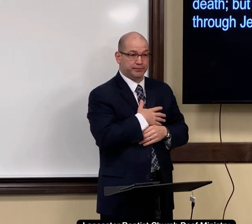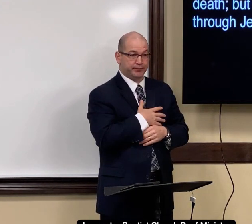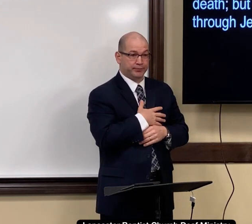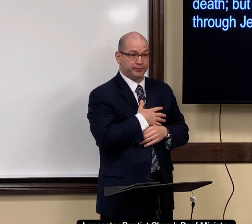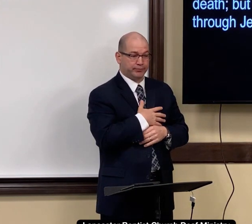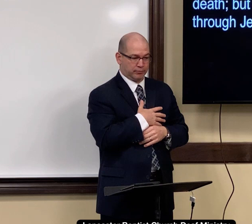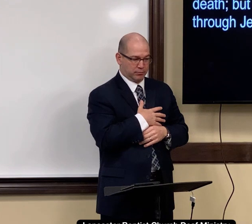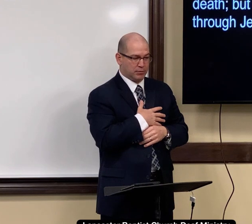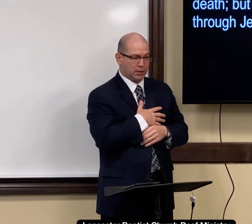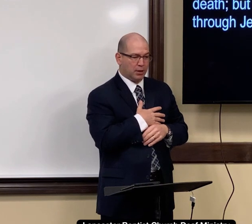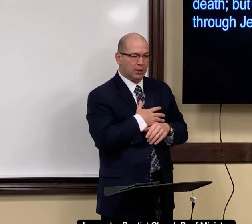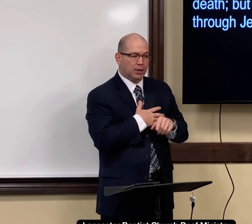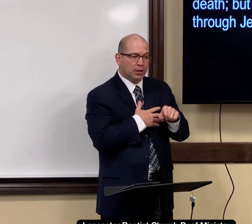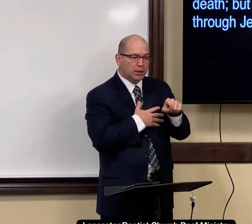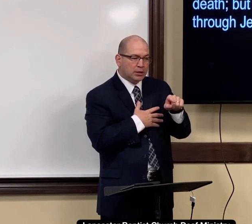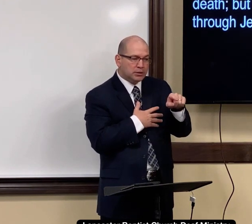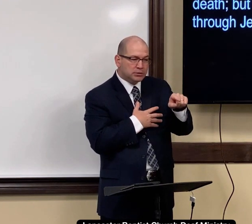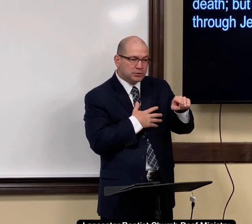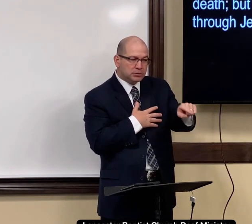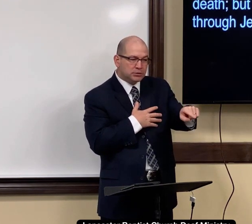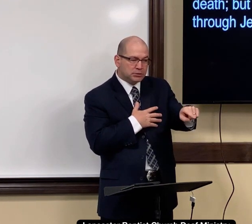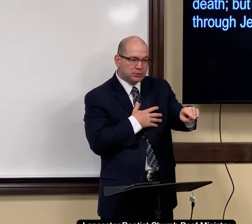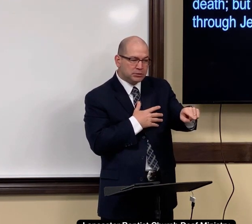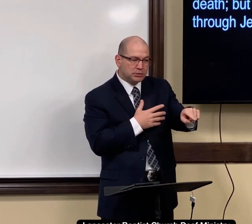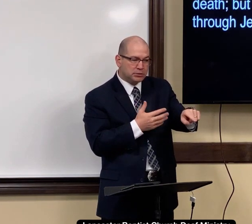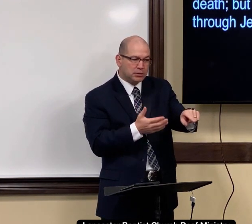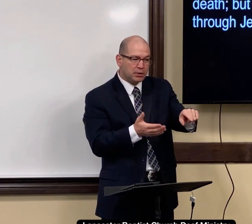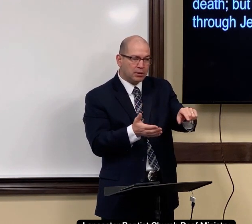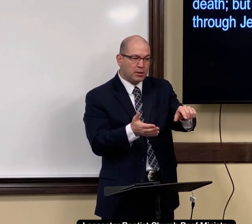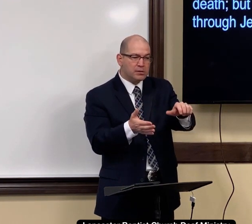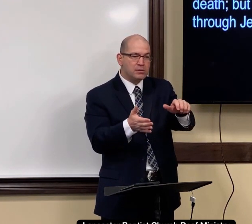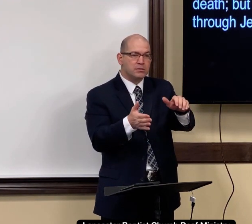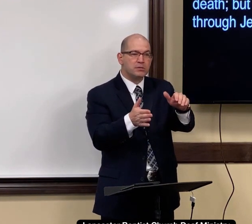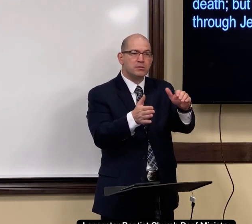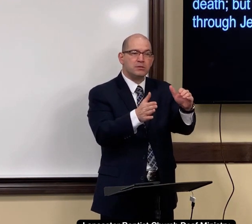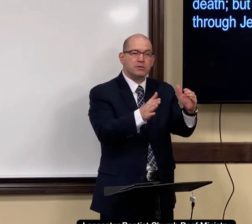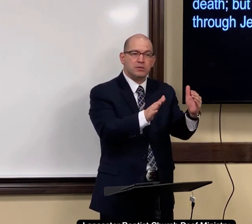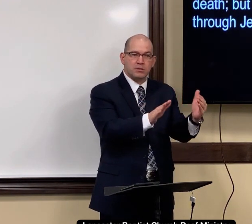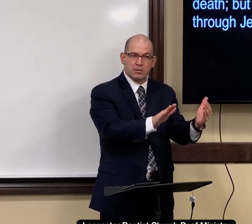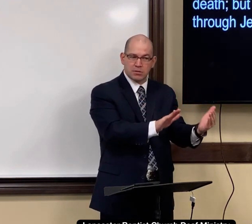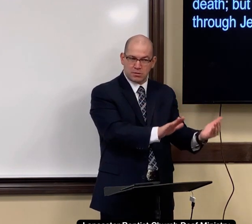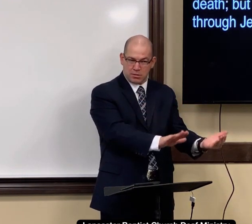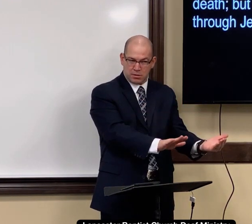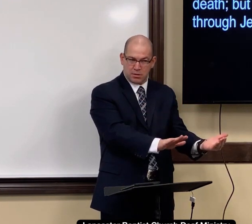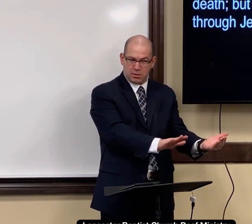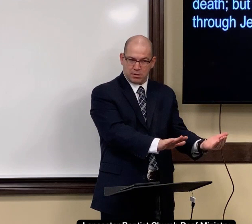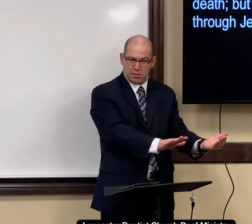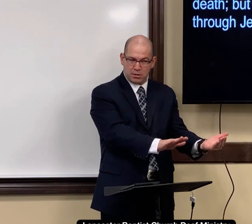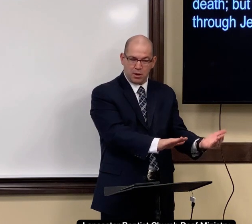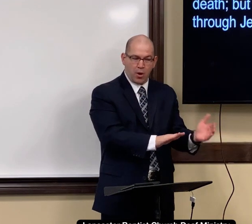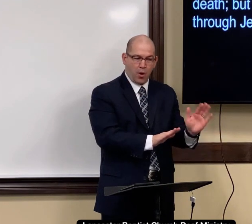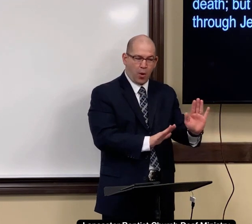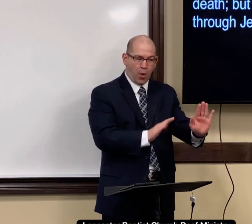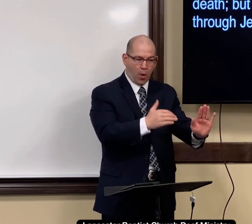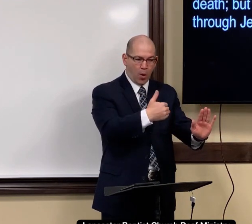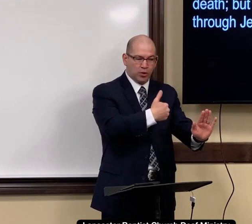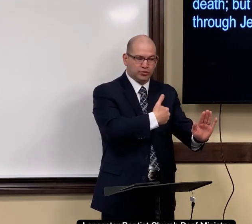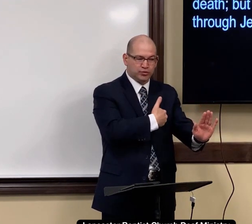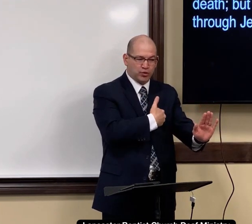that she died. That